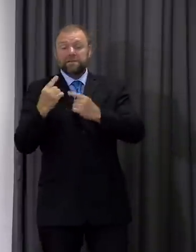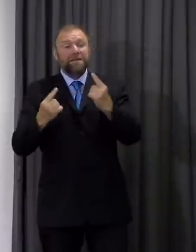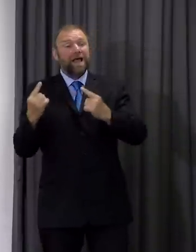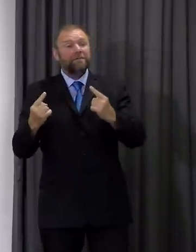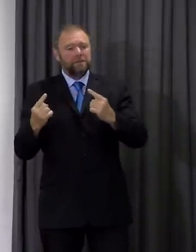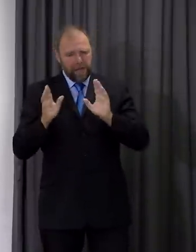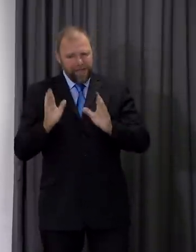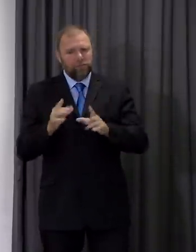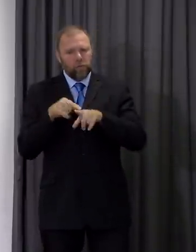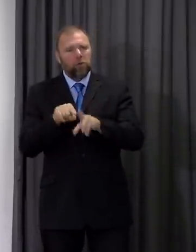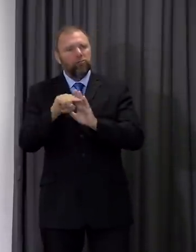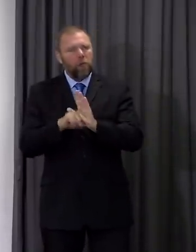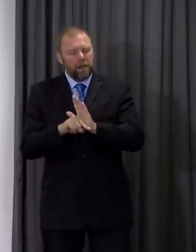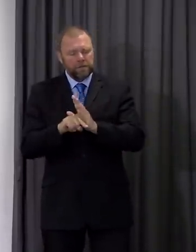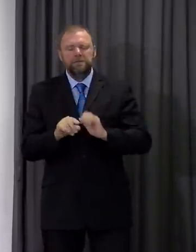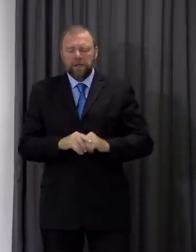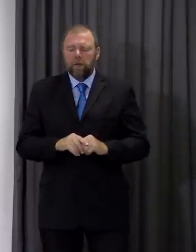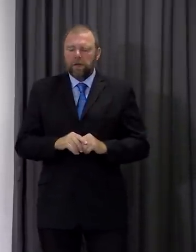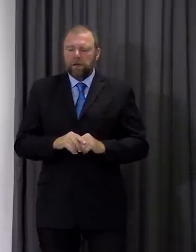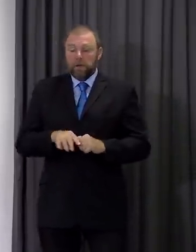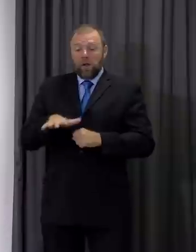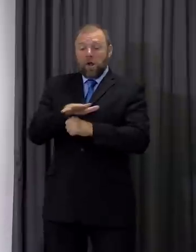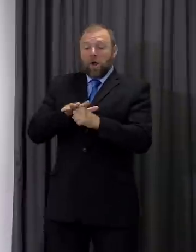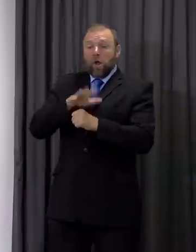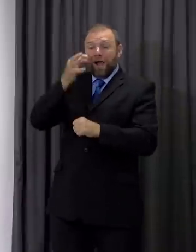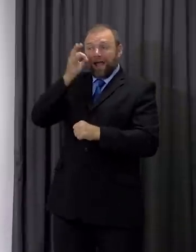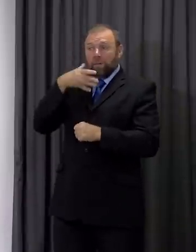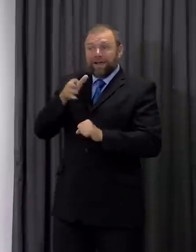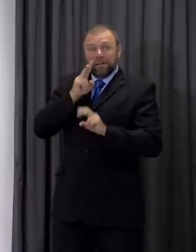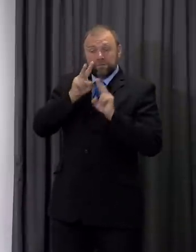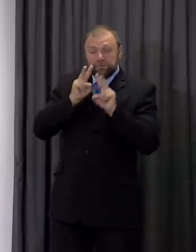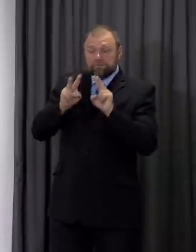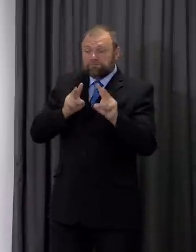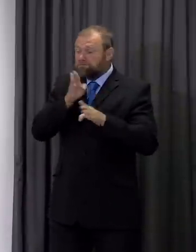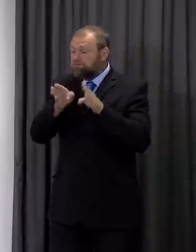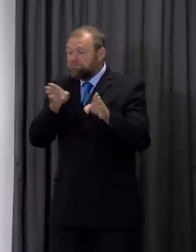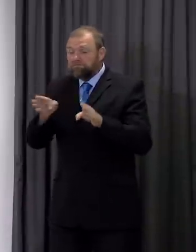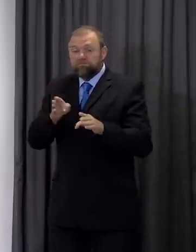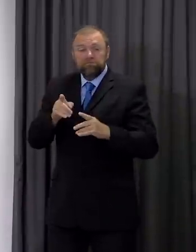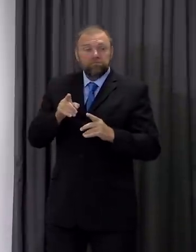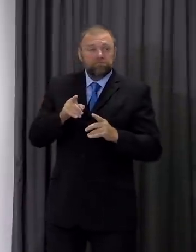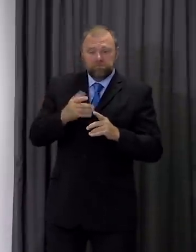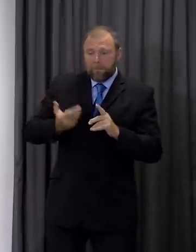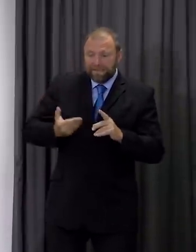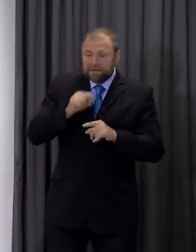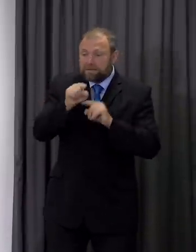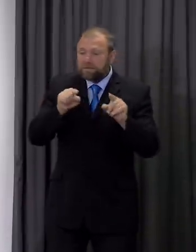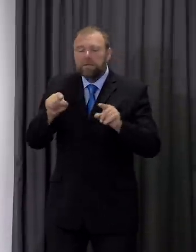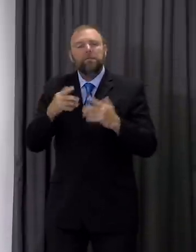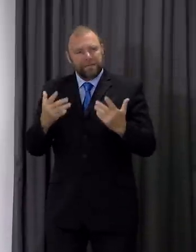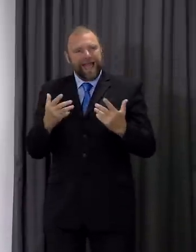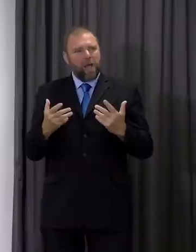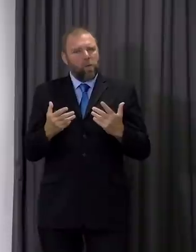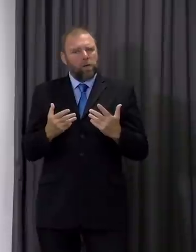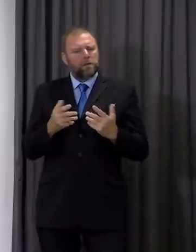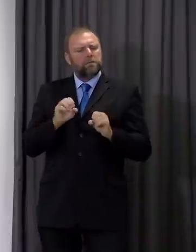premises because of the challenges they've seen in a larger number of businesses they had concerns about. There's more concerted action by local authorities